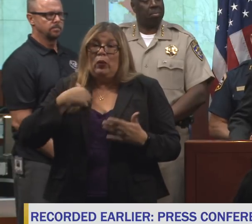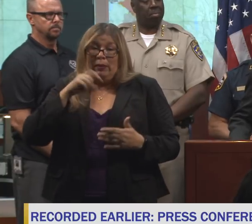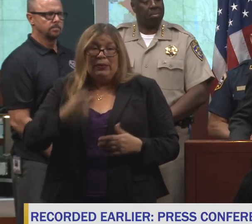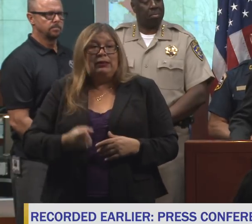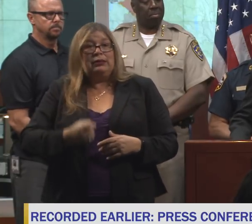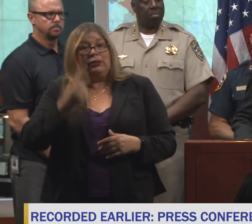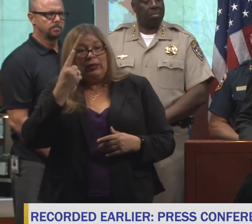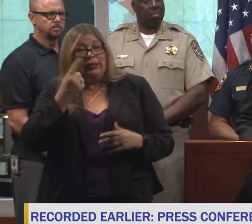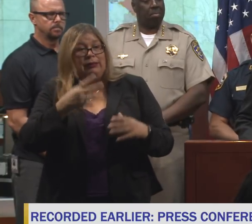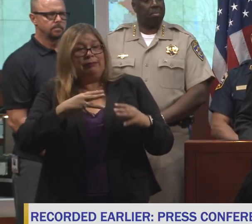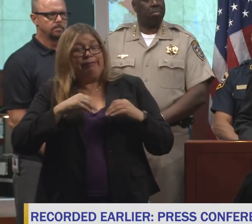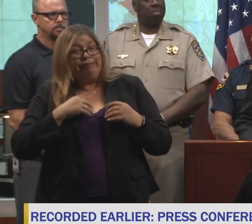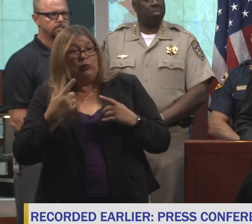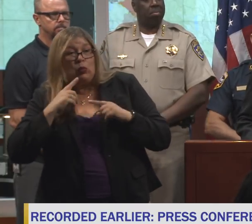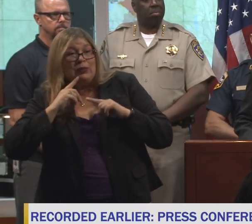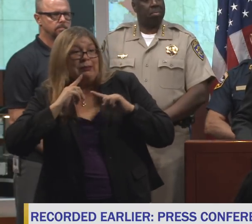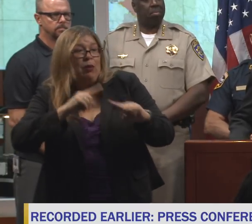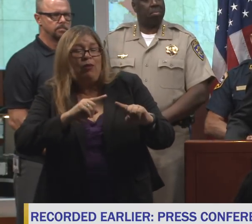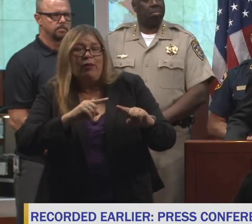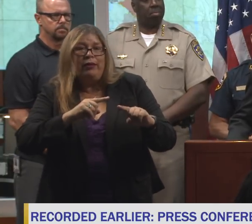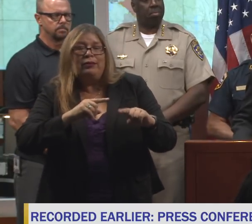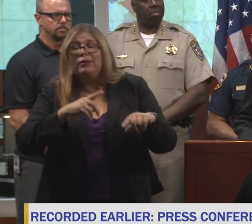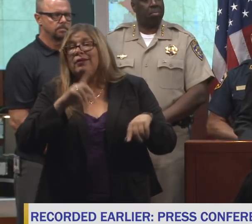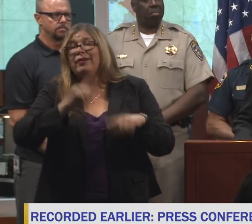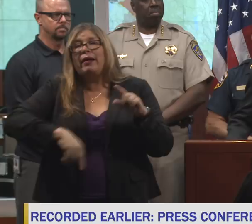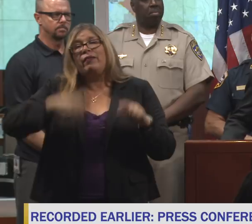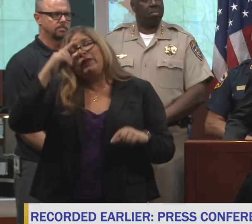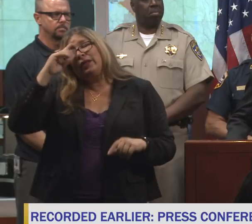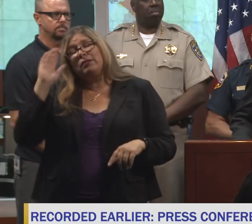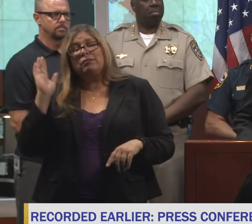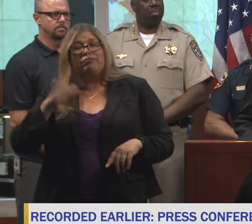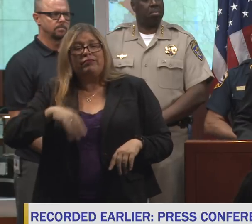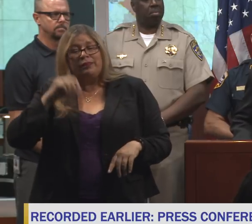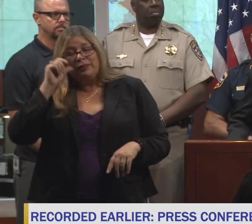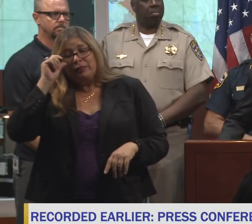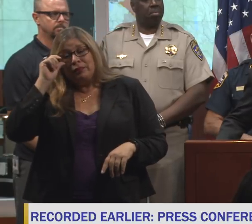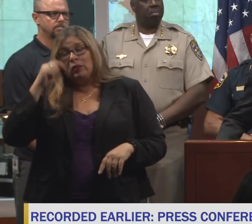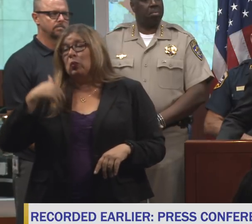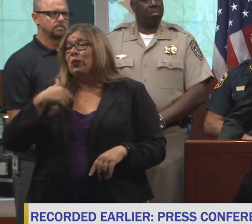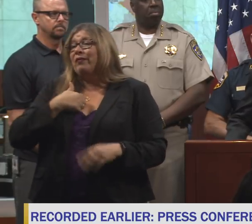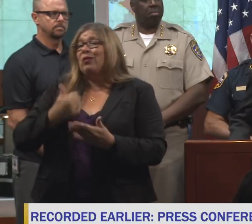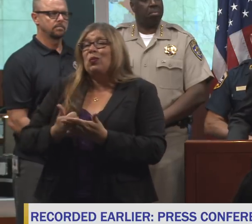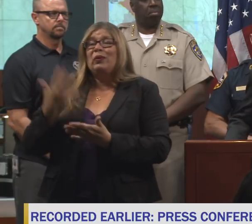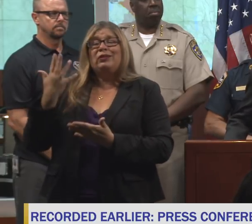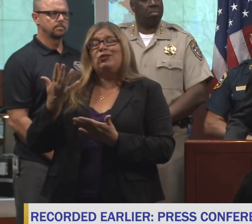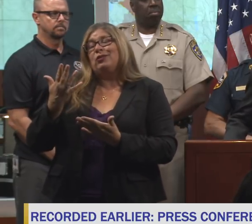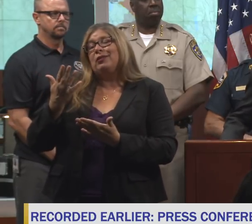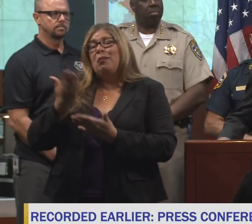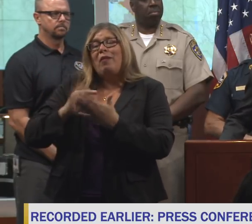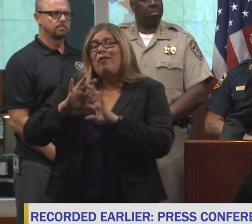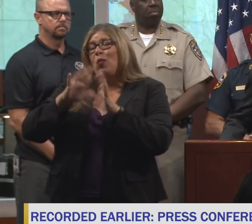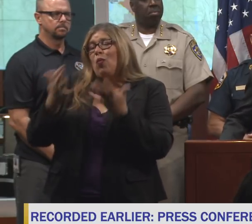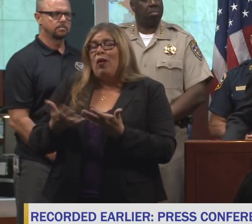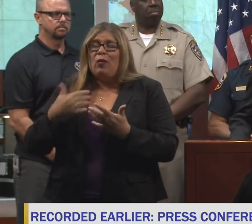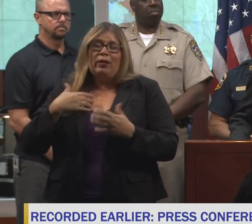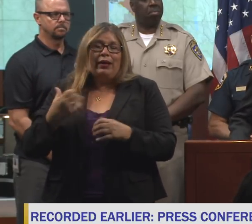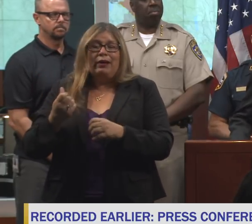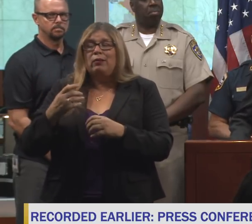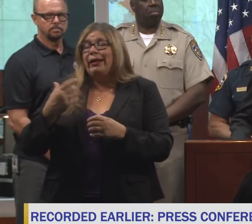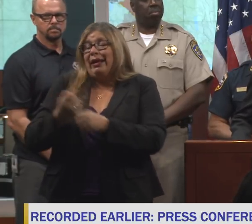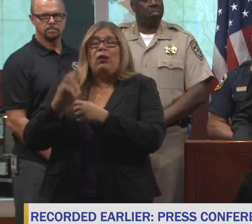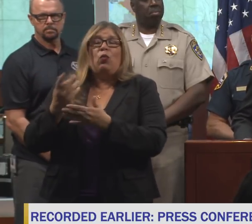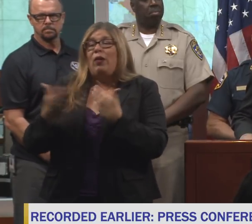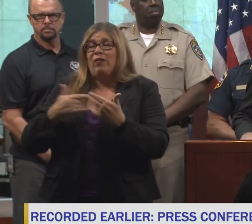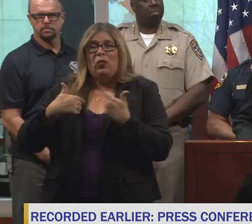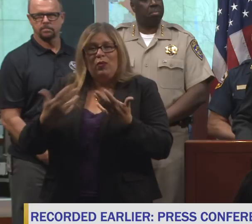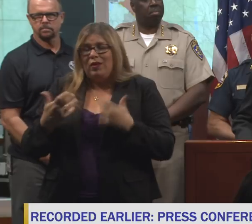understand and respond to rather than think that because we're a very rich part of the world that we get whatever we want. No, we don't get what we